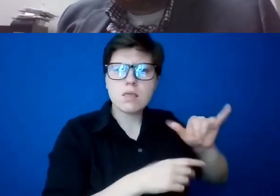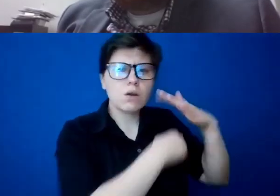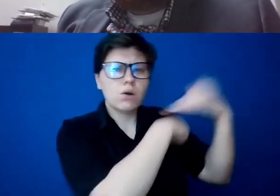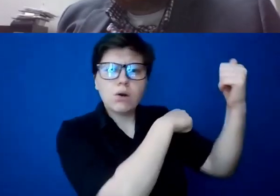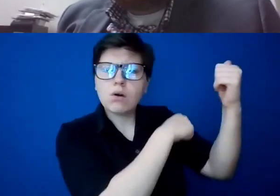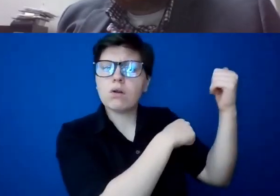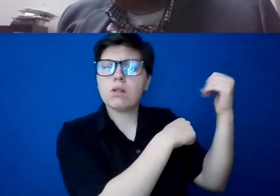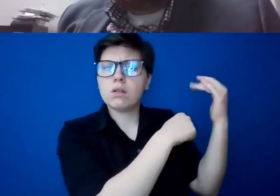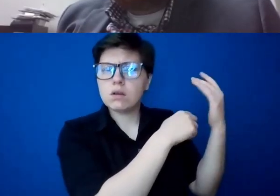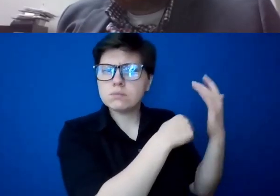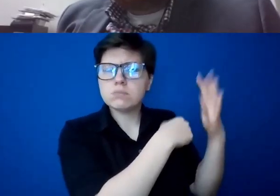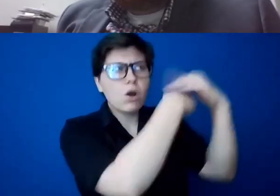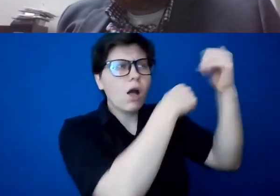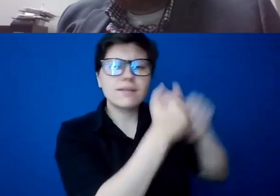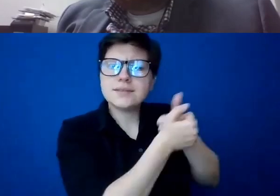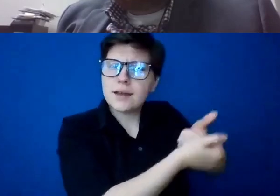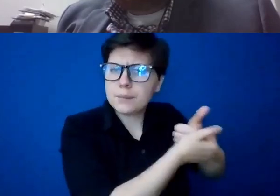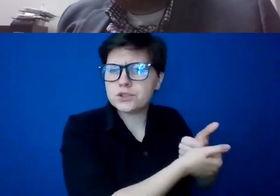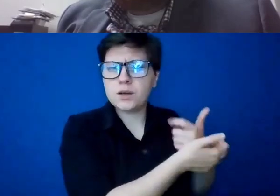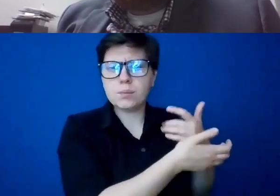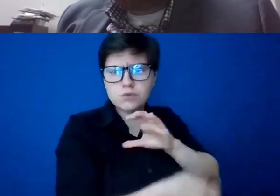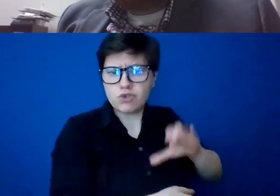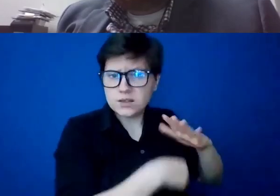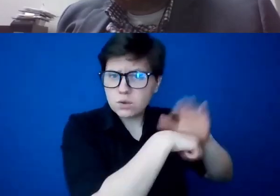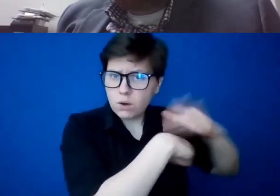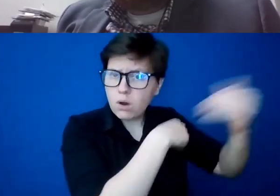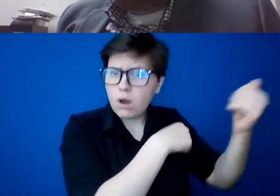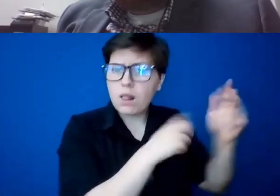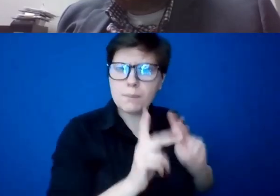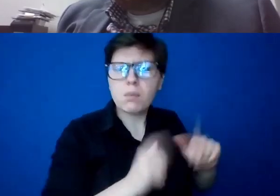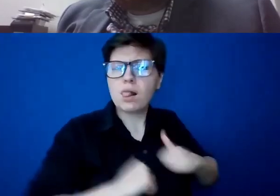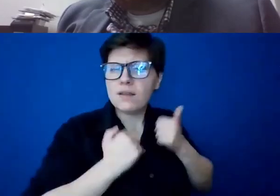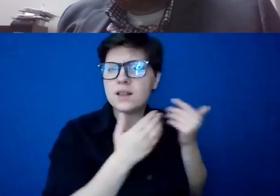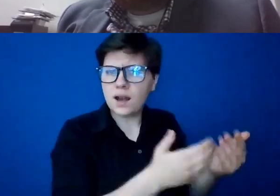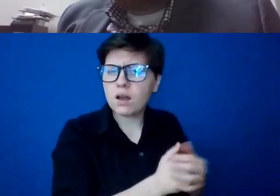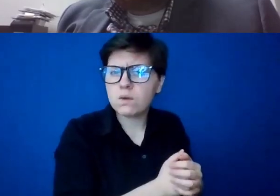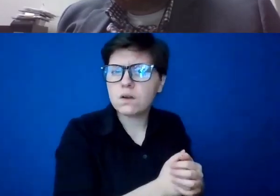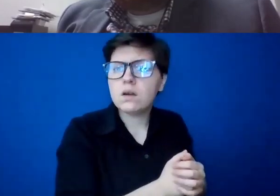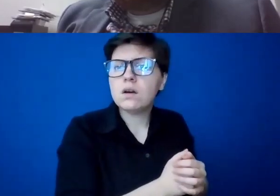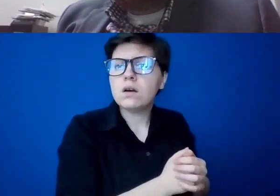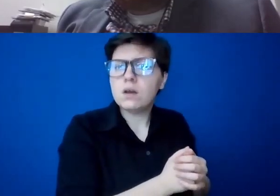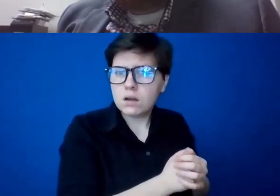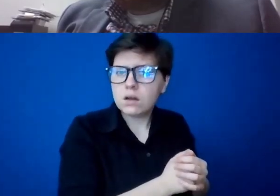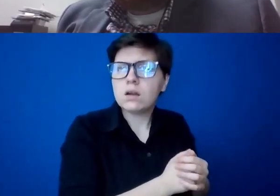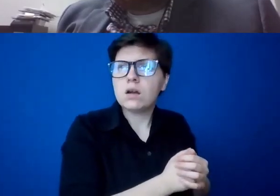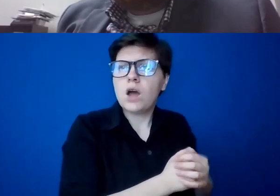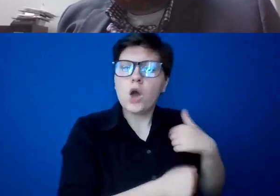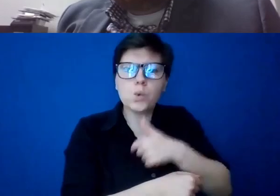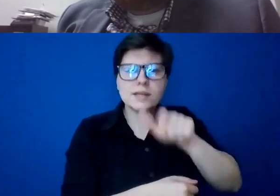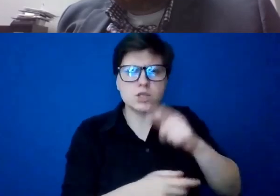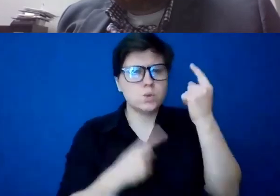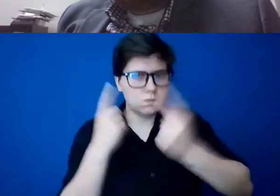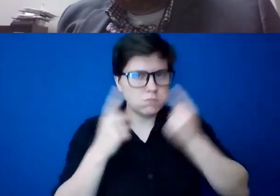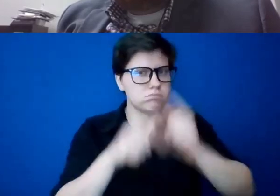to the call of, discipleship, Christ's call, um, in, but we also need to think well about that, right?